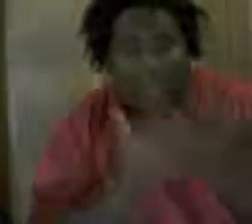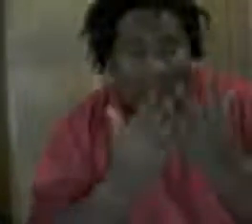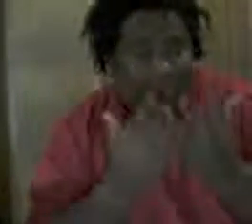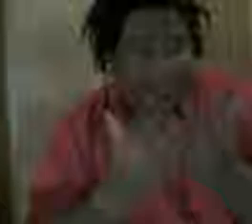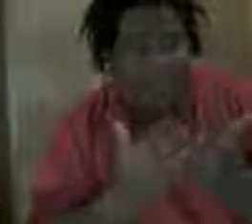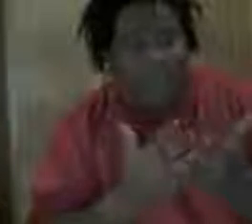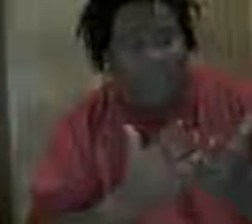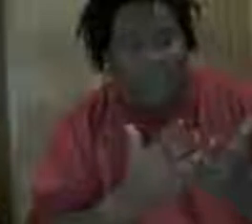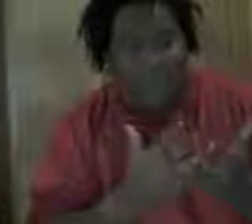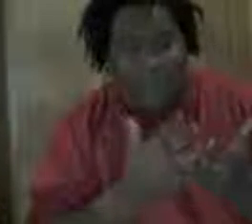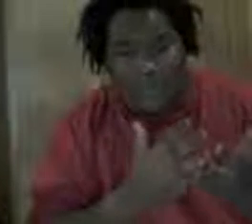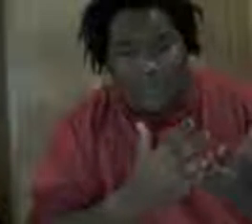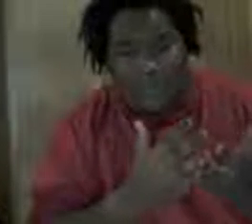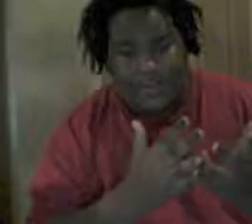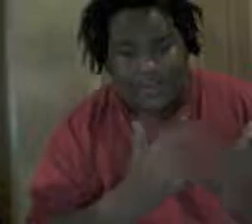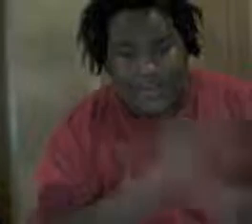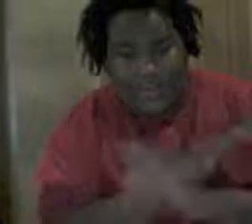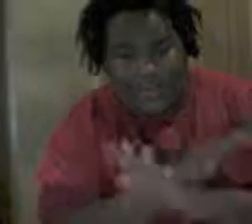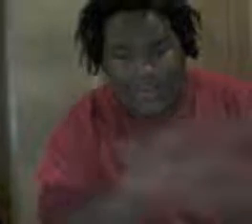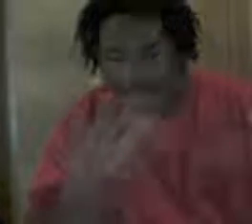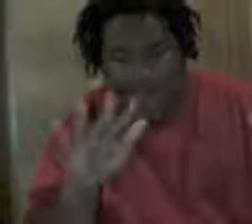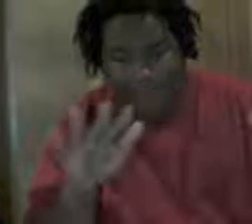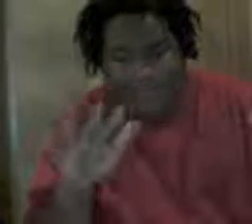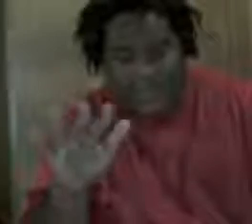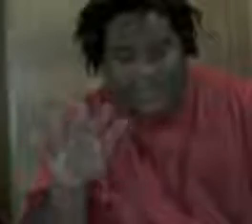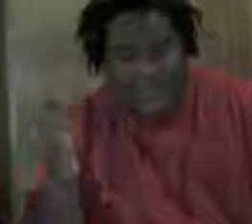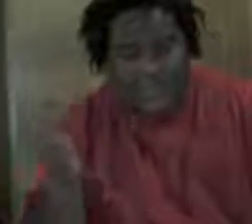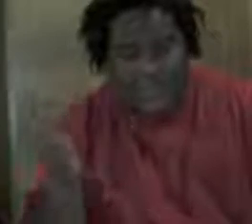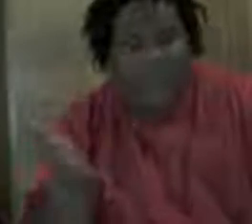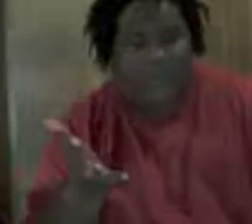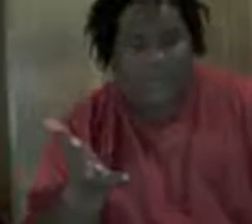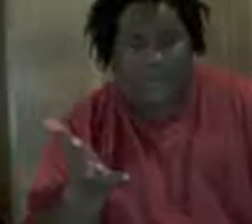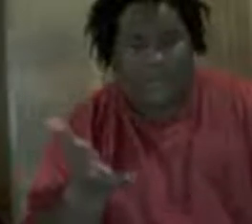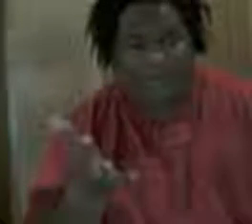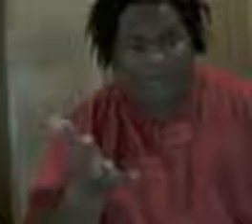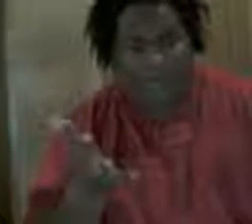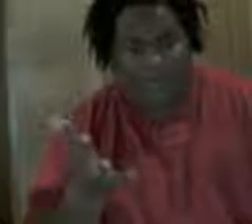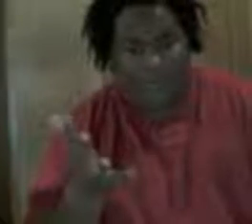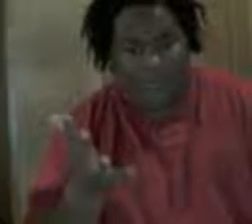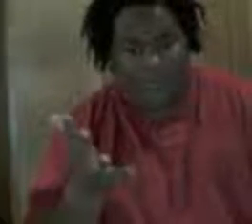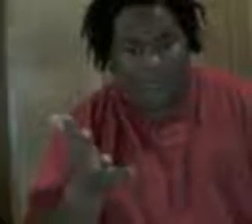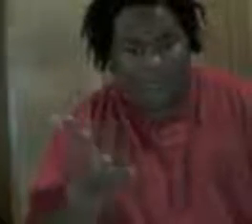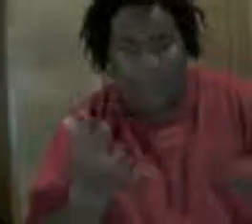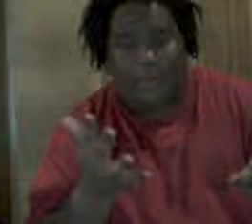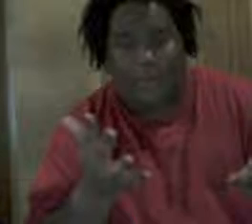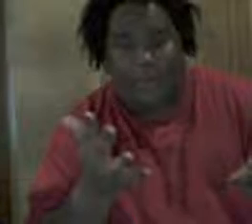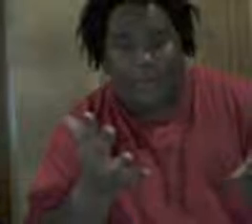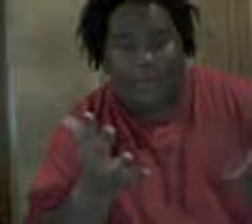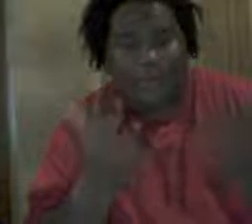gets to be annoying, okay, let's finish it, alright, no more Rick Roll, please,